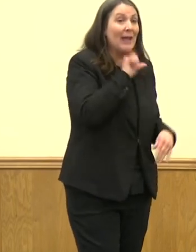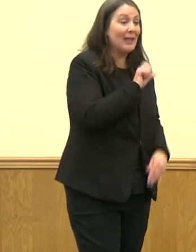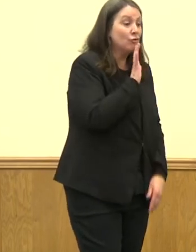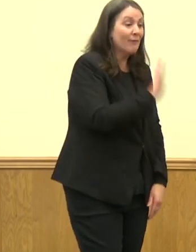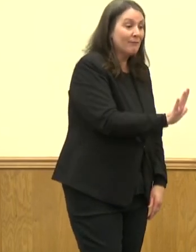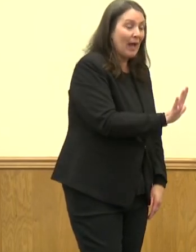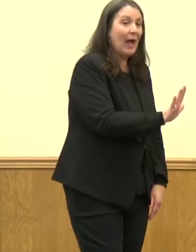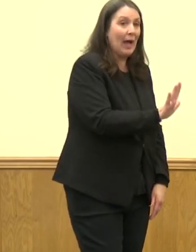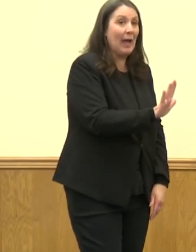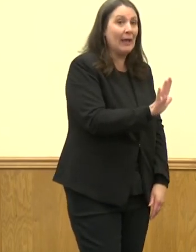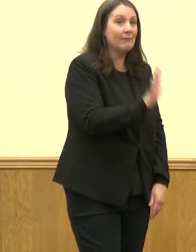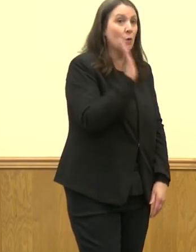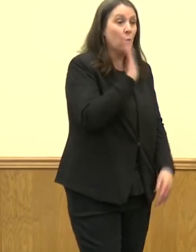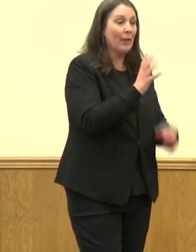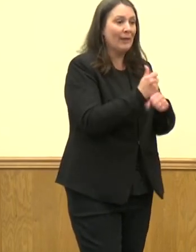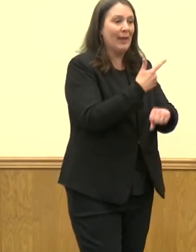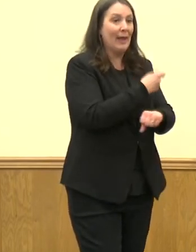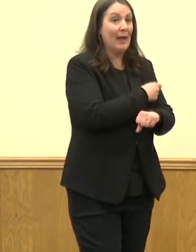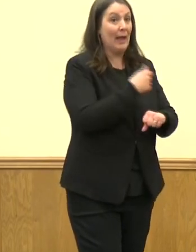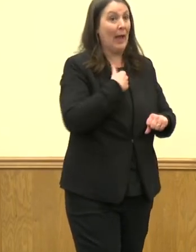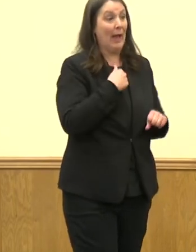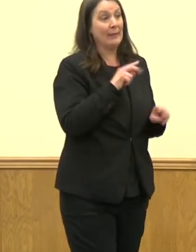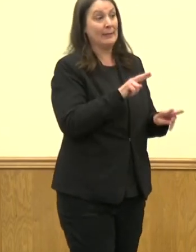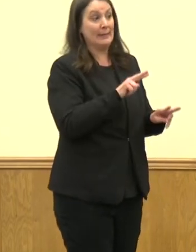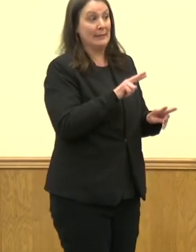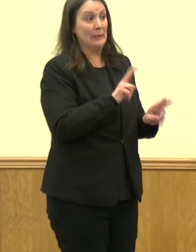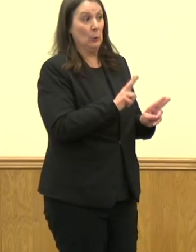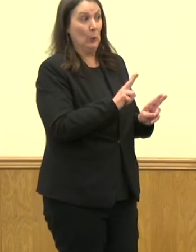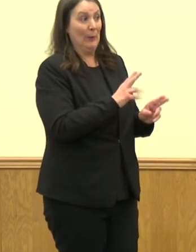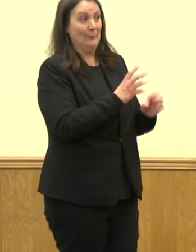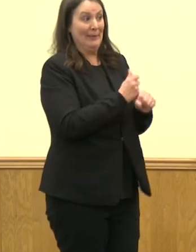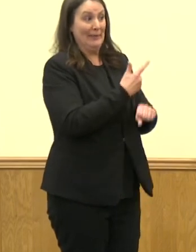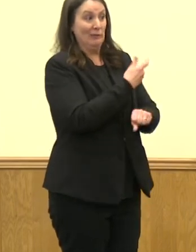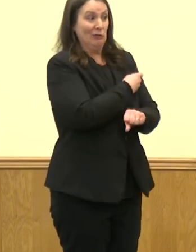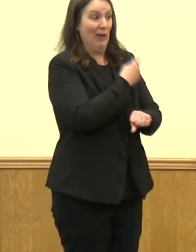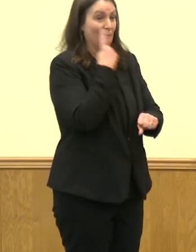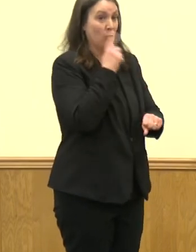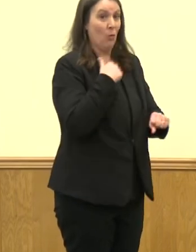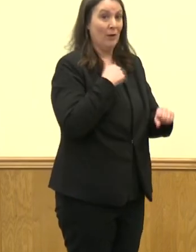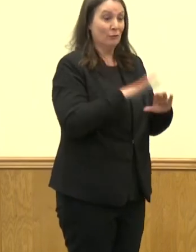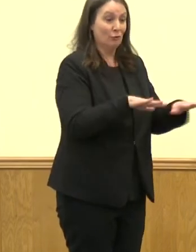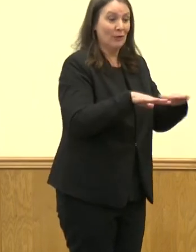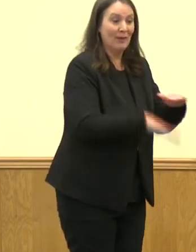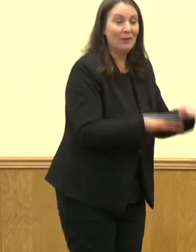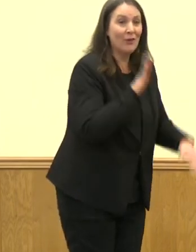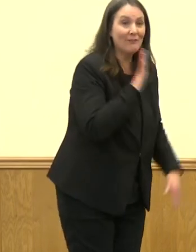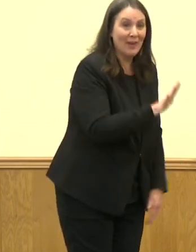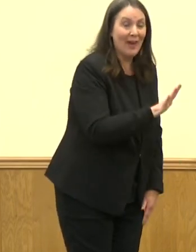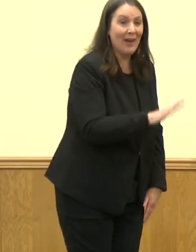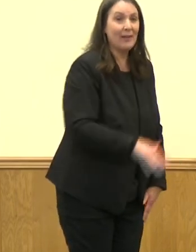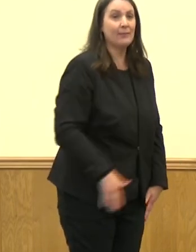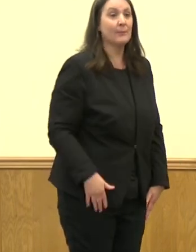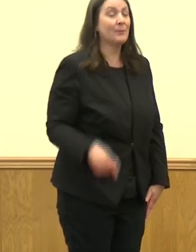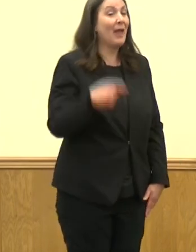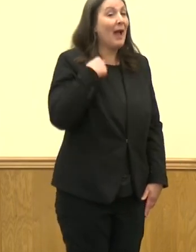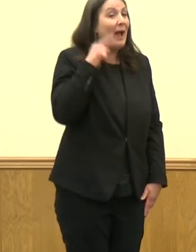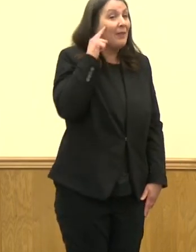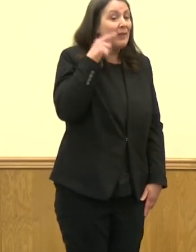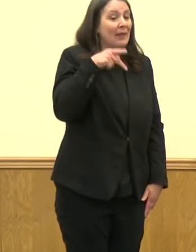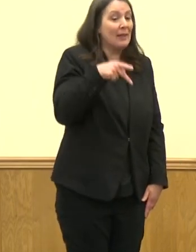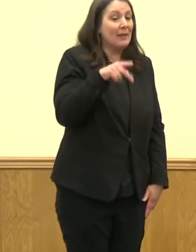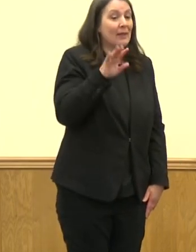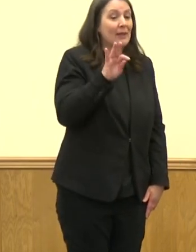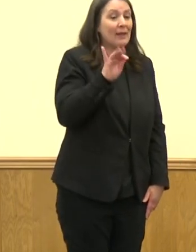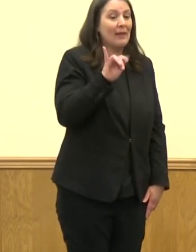room that are counting the days for that to happen as well. So I think we have a lot of steps into play. You know, I believe Pfizer is looking at a